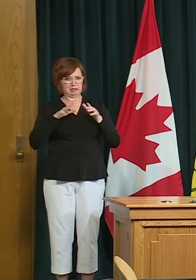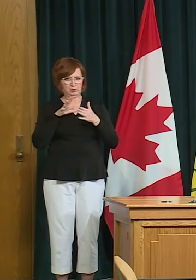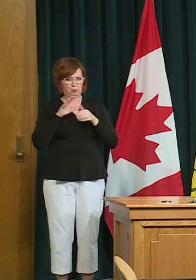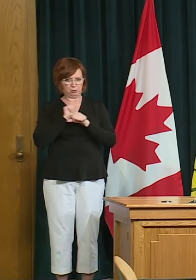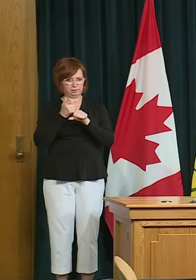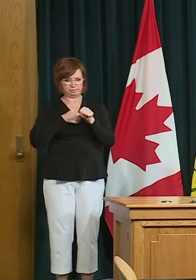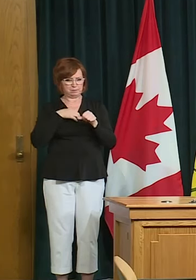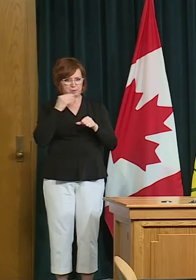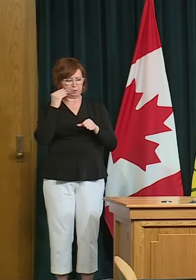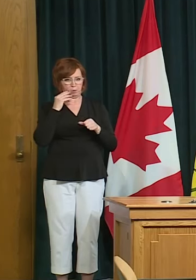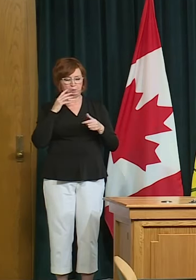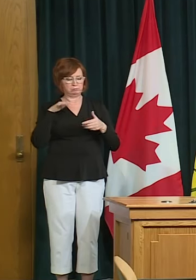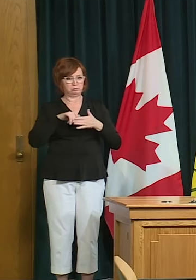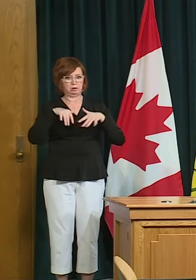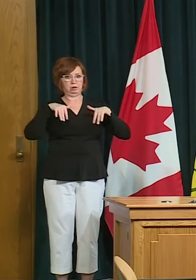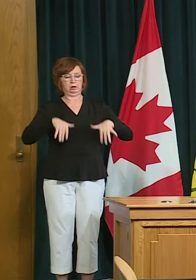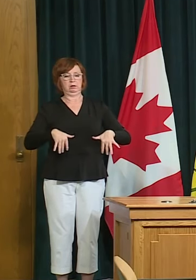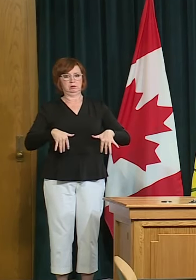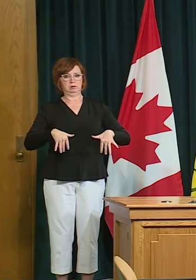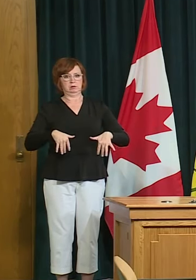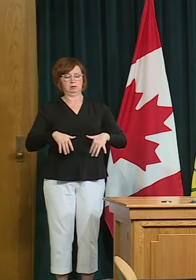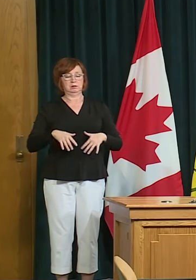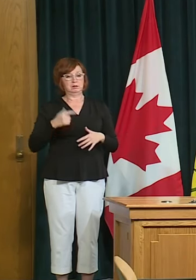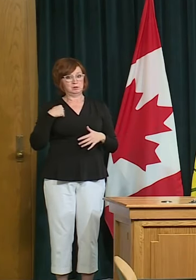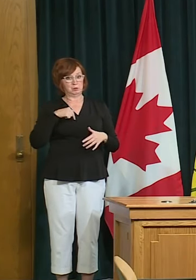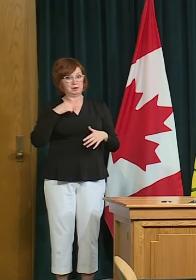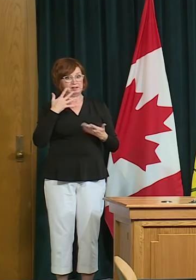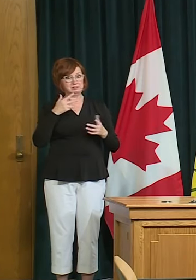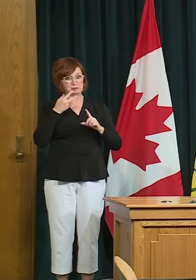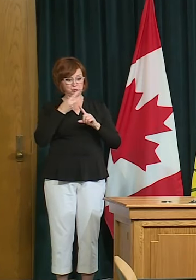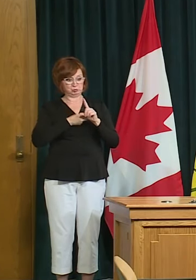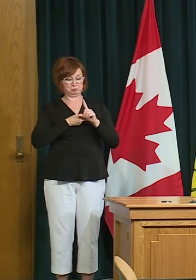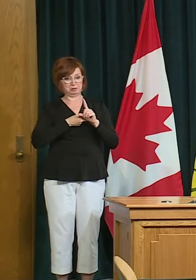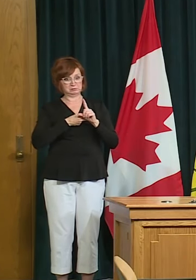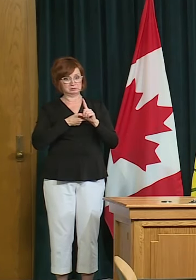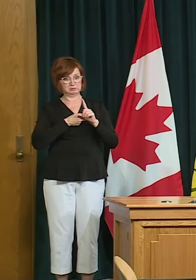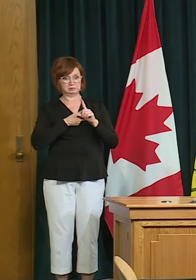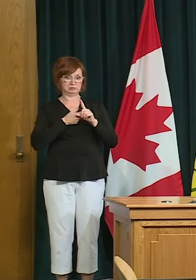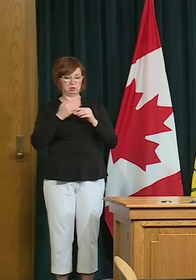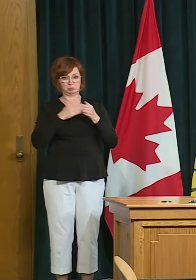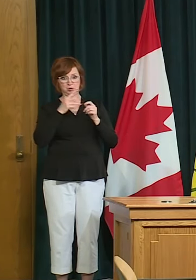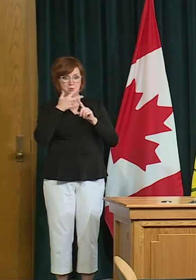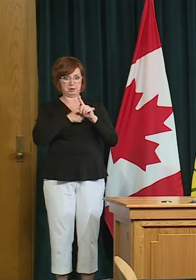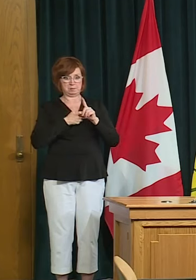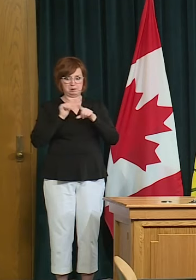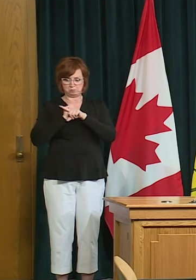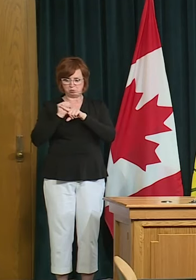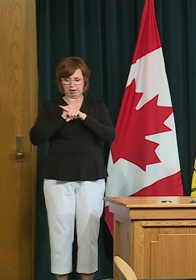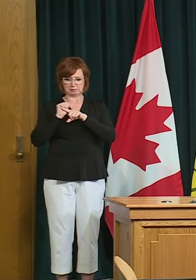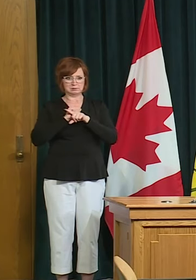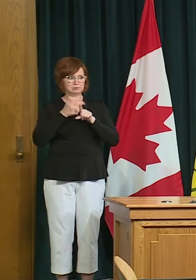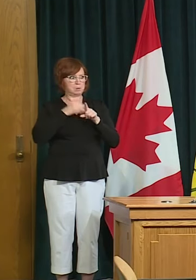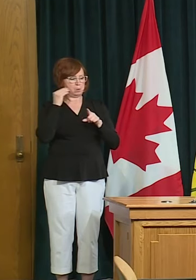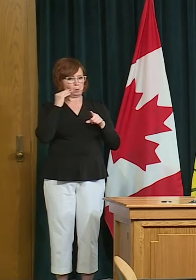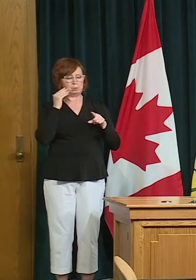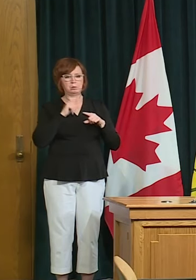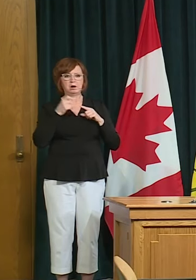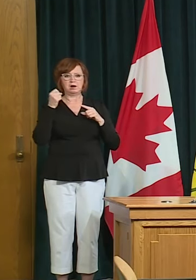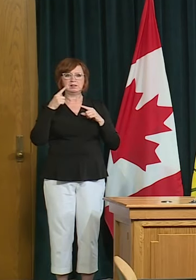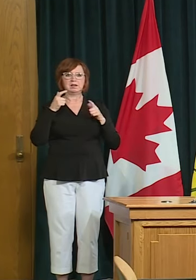from how they were able to continue in a safe manner so you could have significantly large numbers of persons at a workplace but